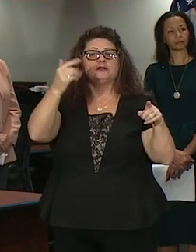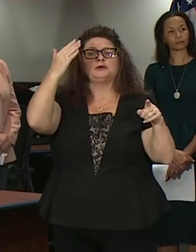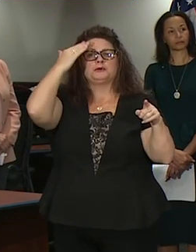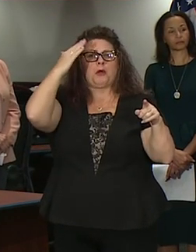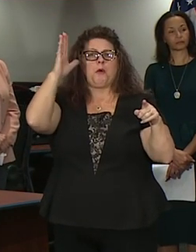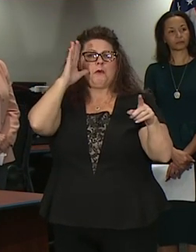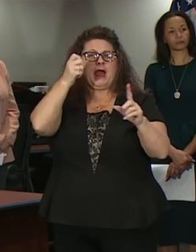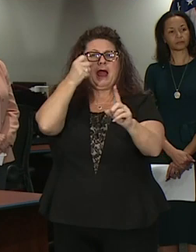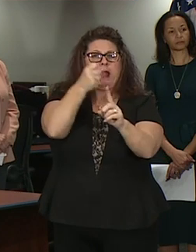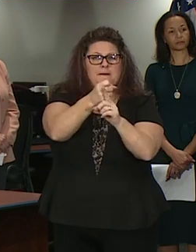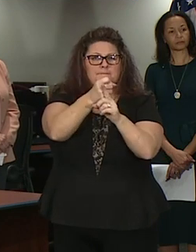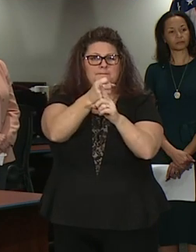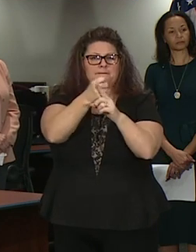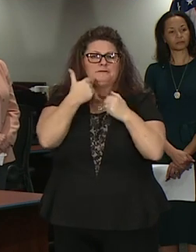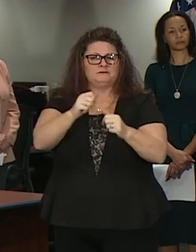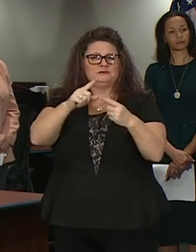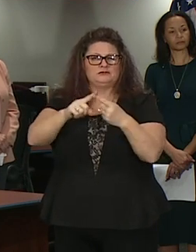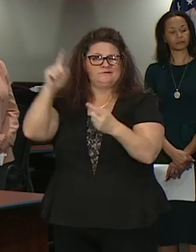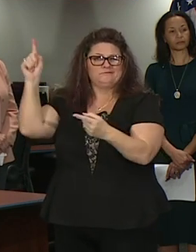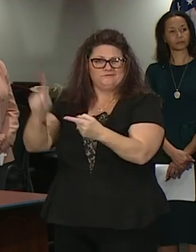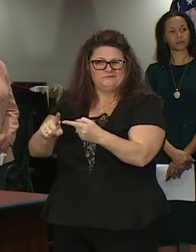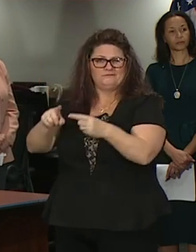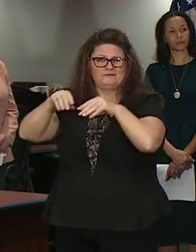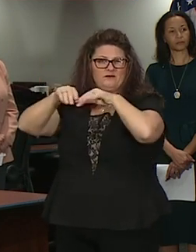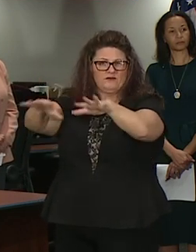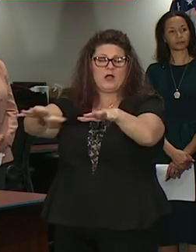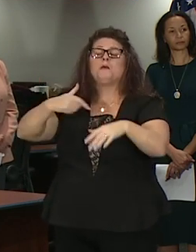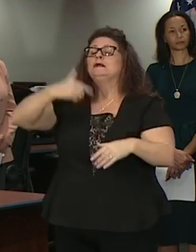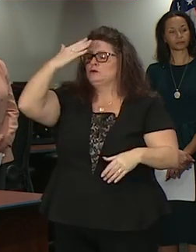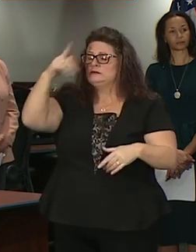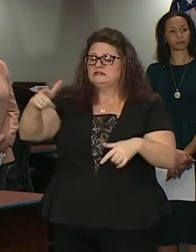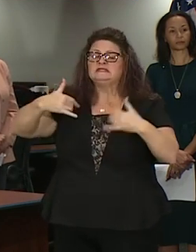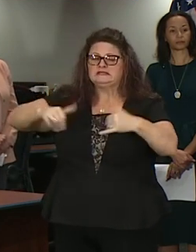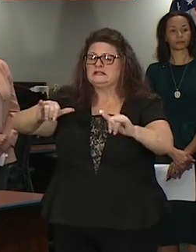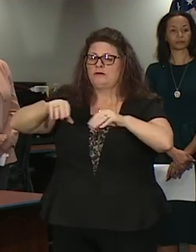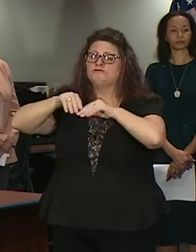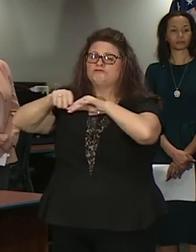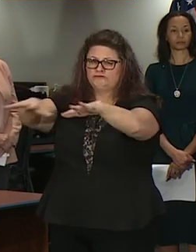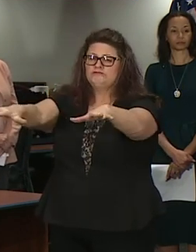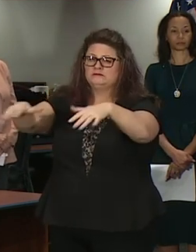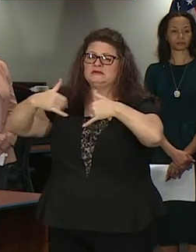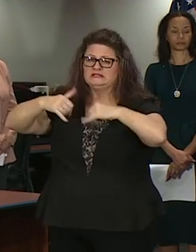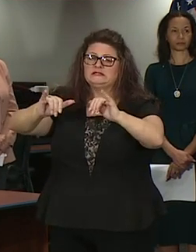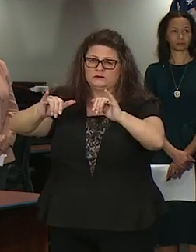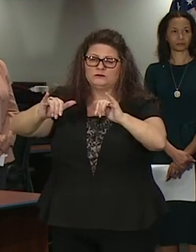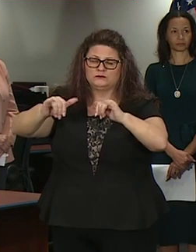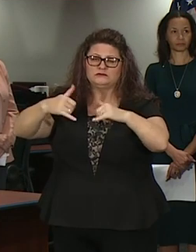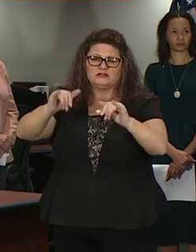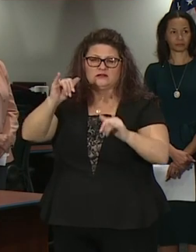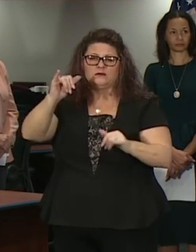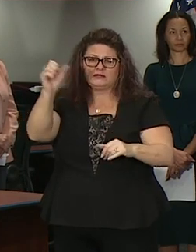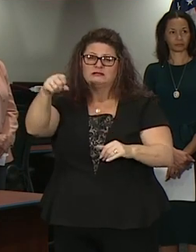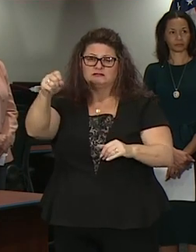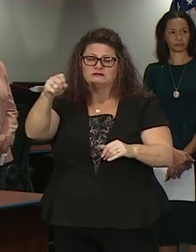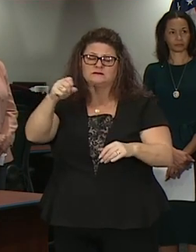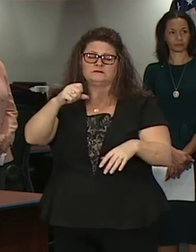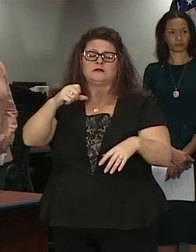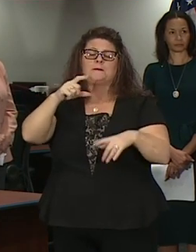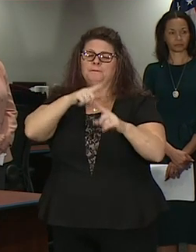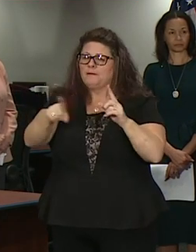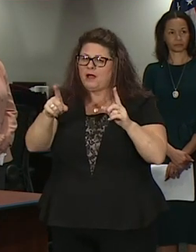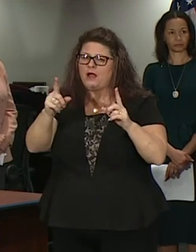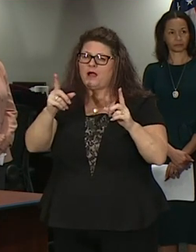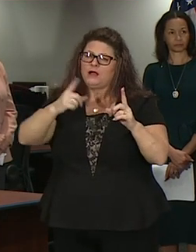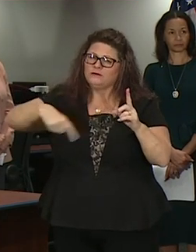reports that the virus is is still spreading still growing and we must do everything we can